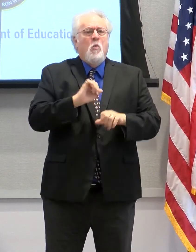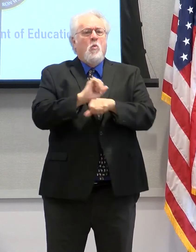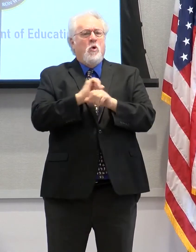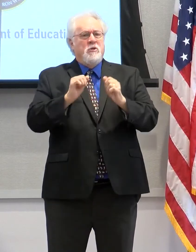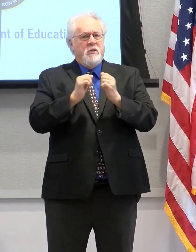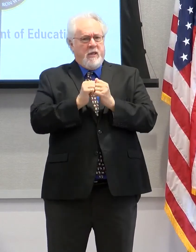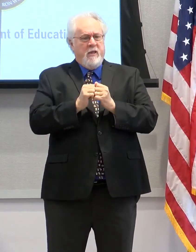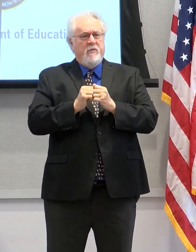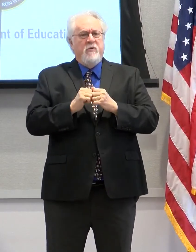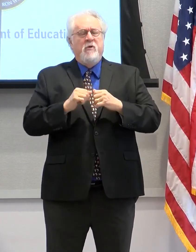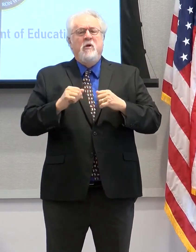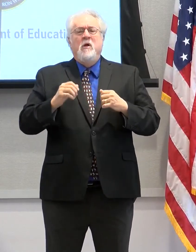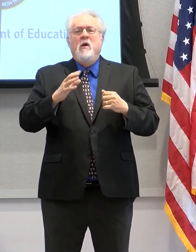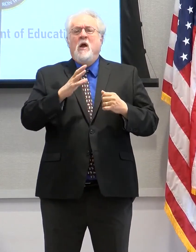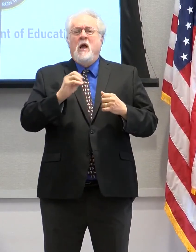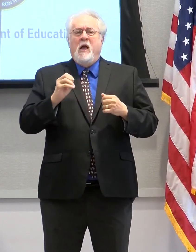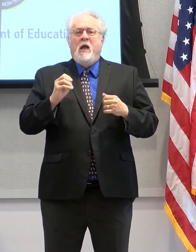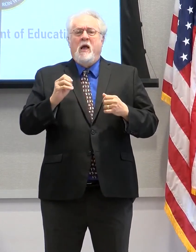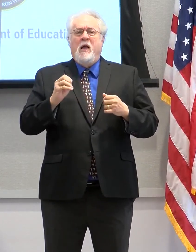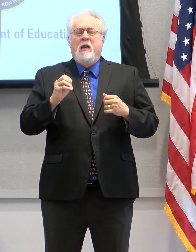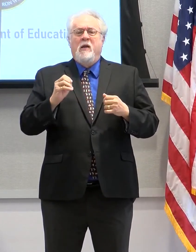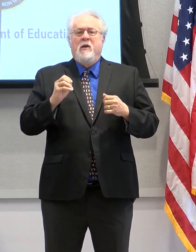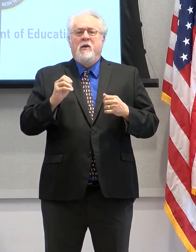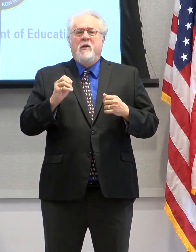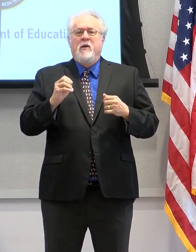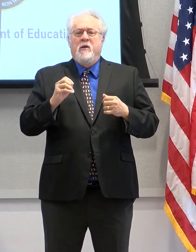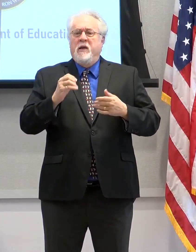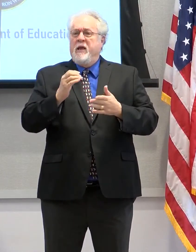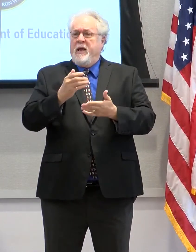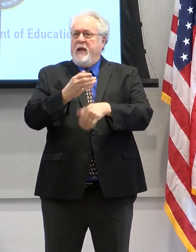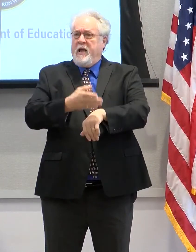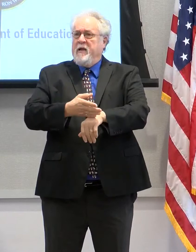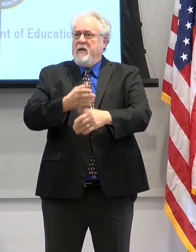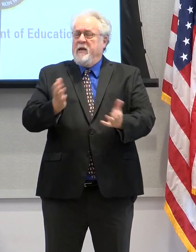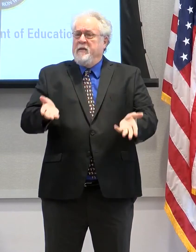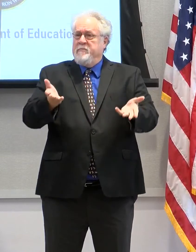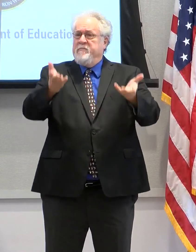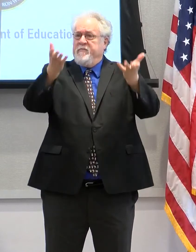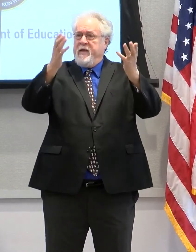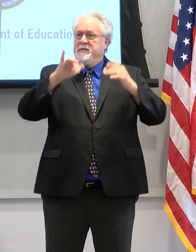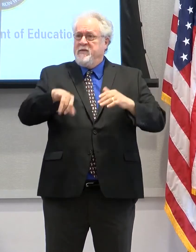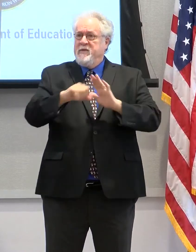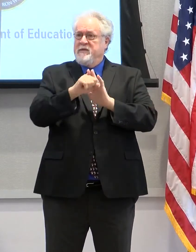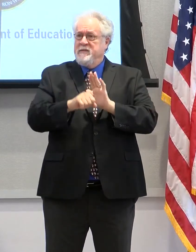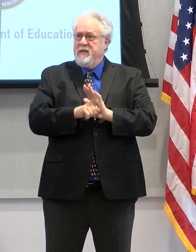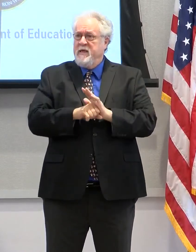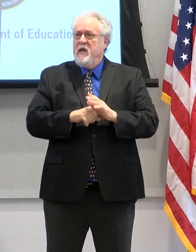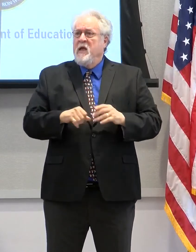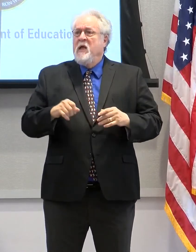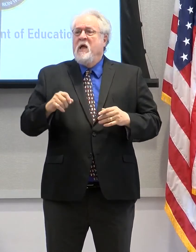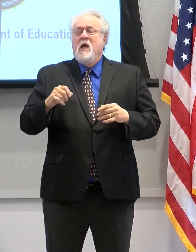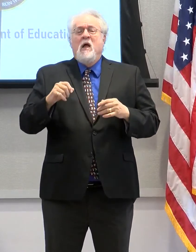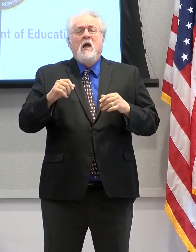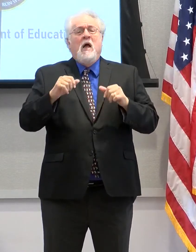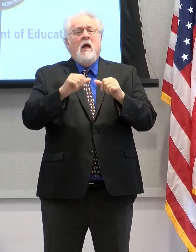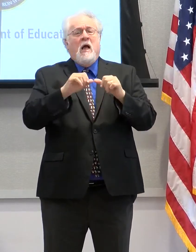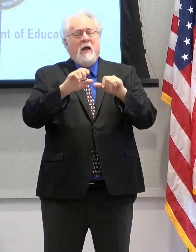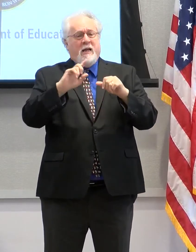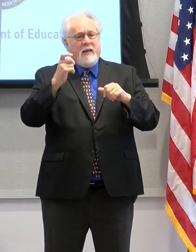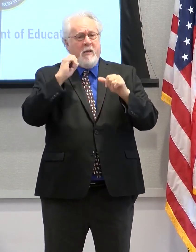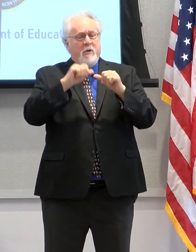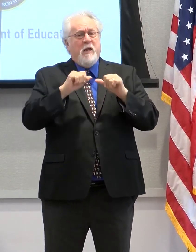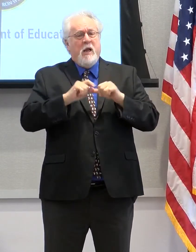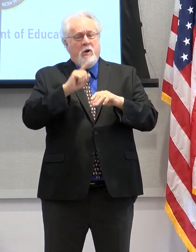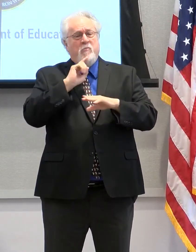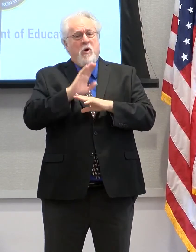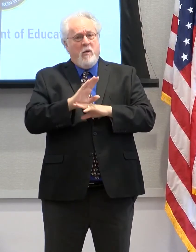collaborative way in advancing the mission of this state. And I think the area, the capital area